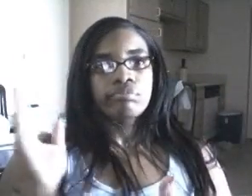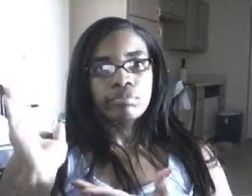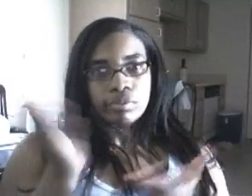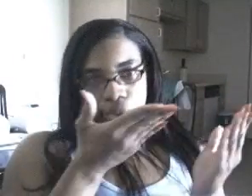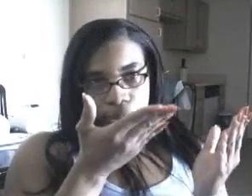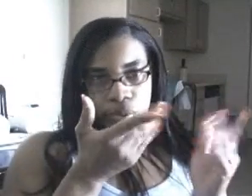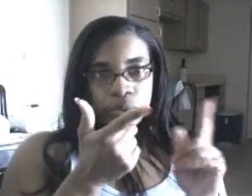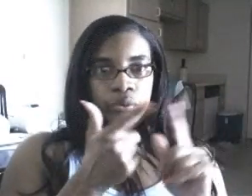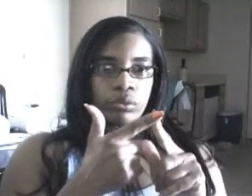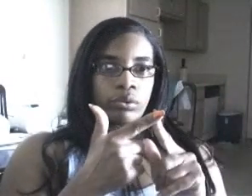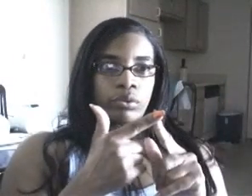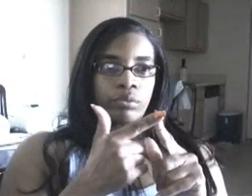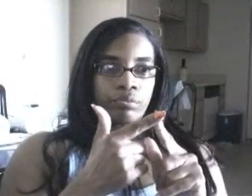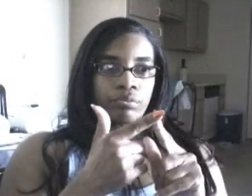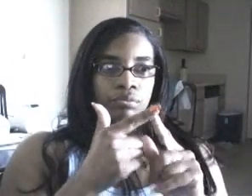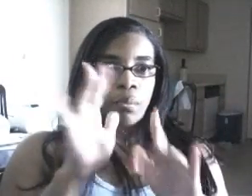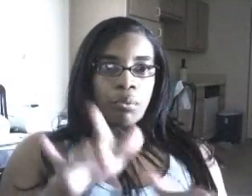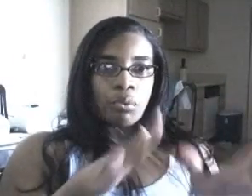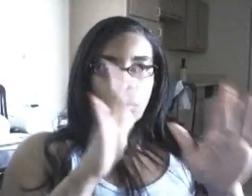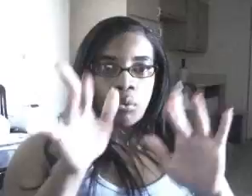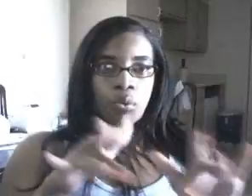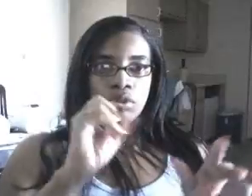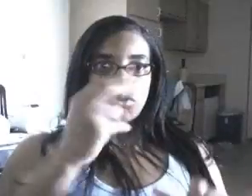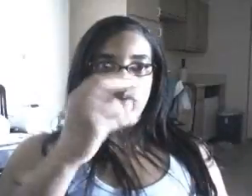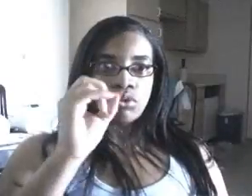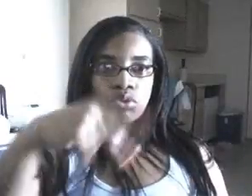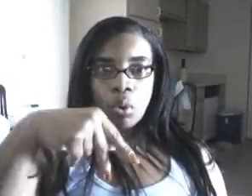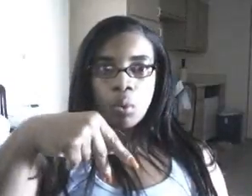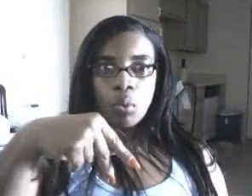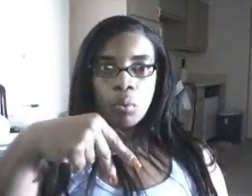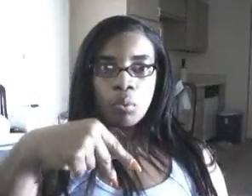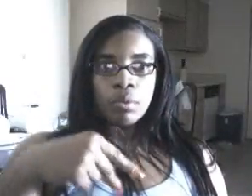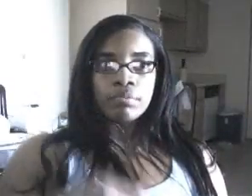Well are you pretty sure to fix something? Good.